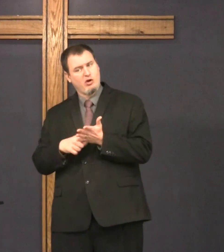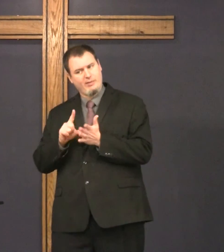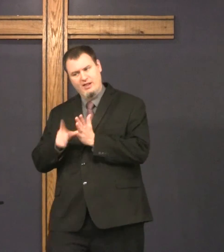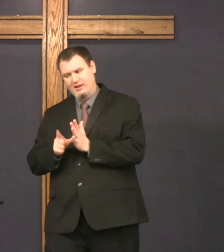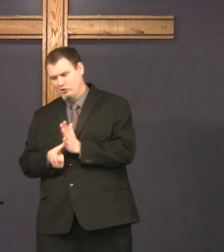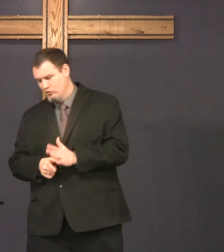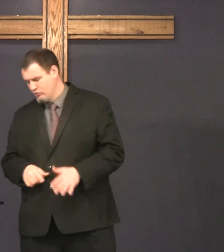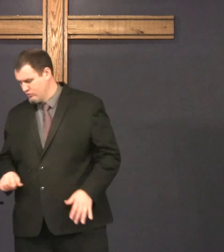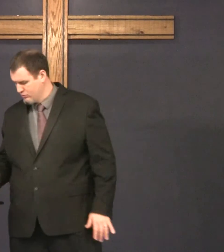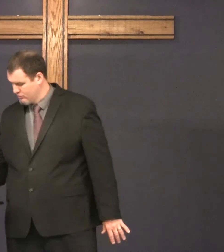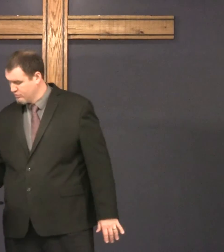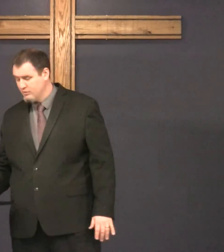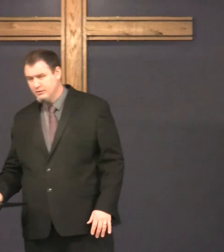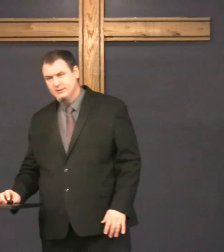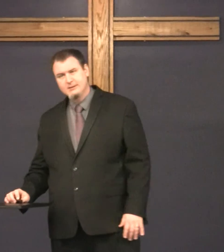Peter, we'll talk about later,